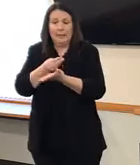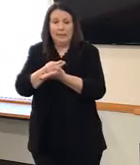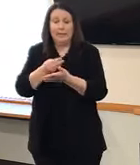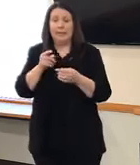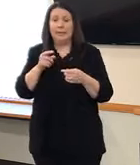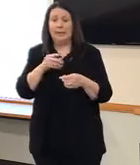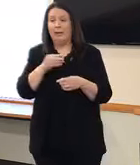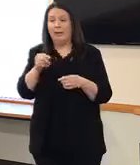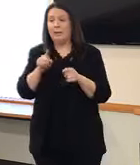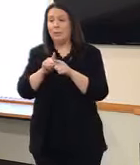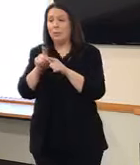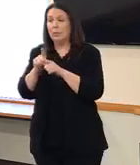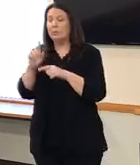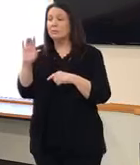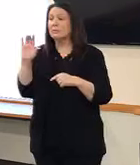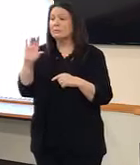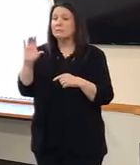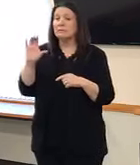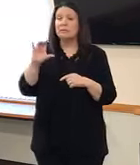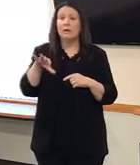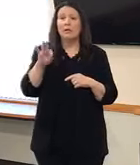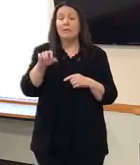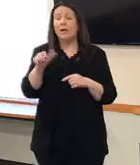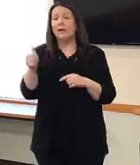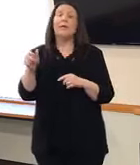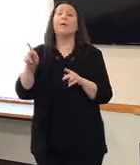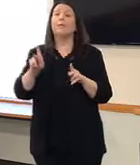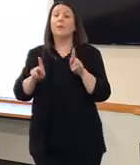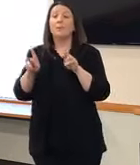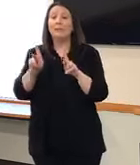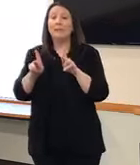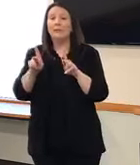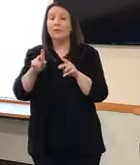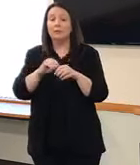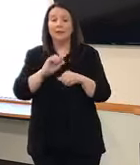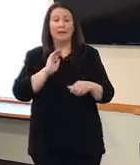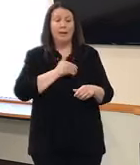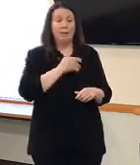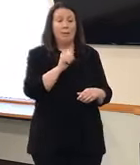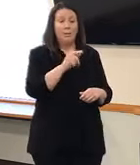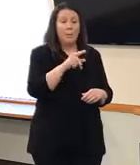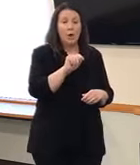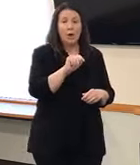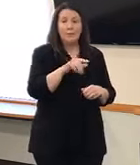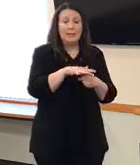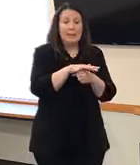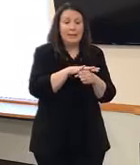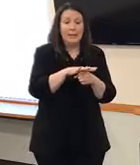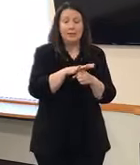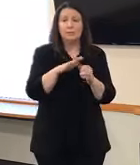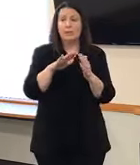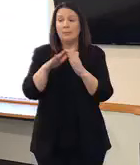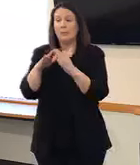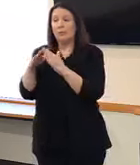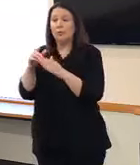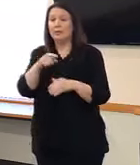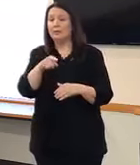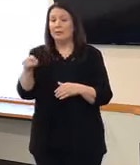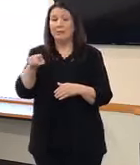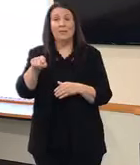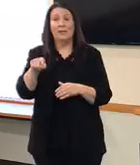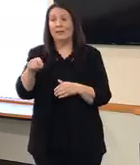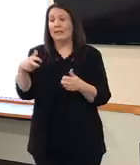find others in our apartment complexes or developments in our neighborhoods who may need additional help.